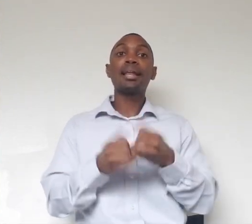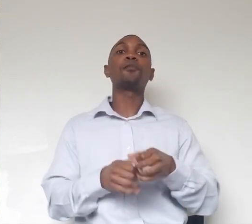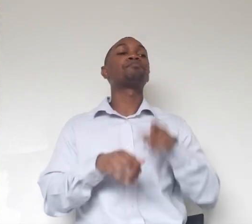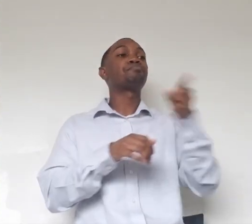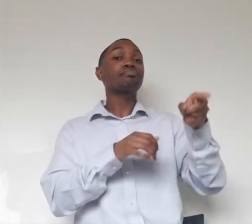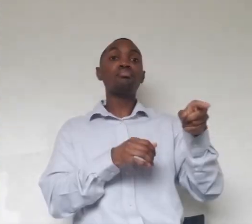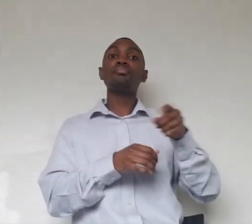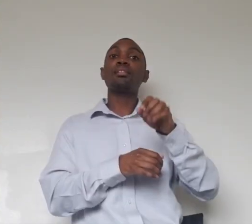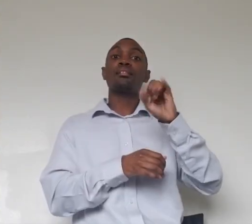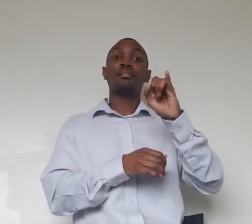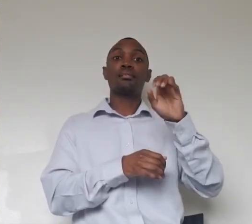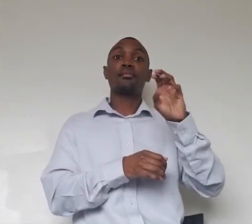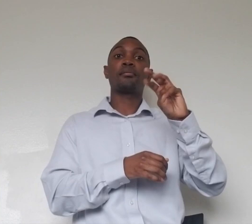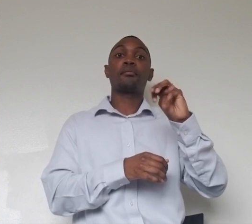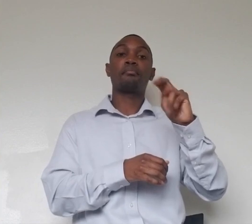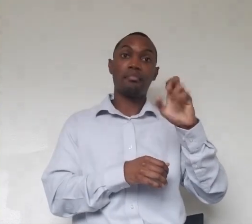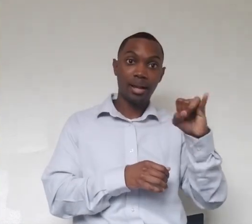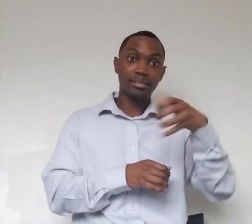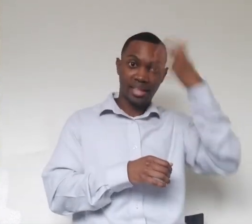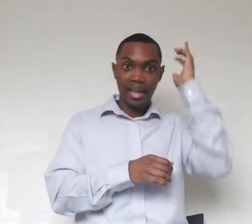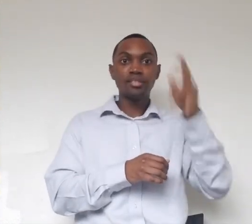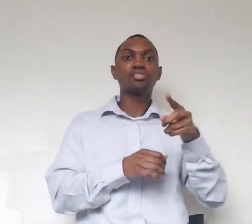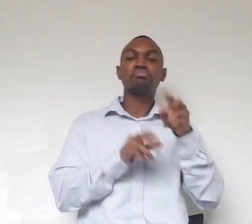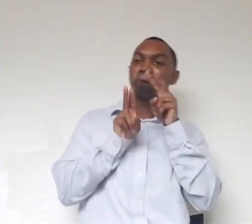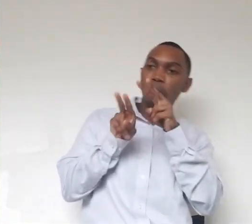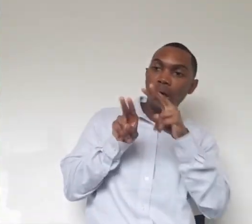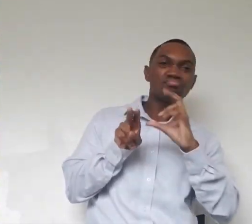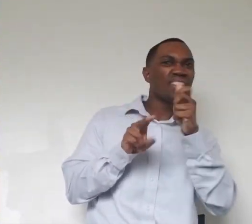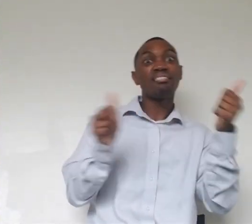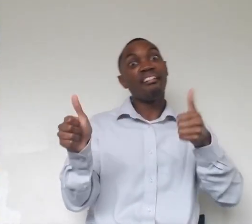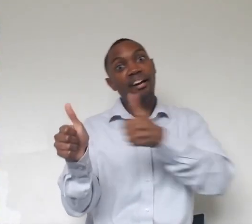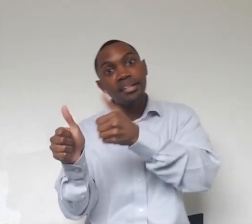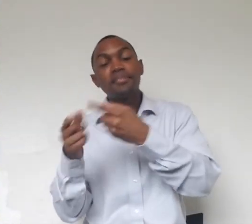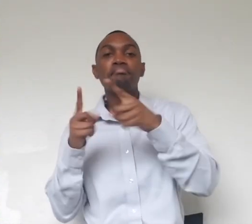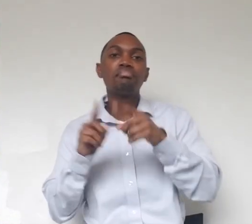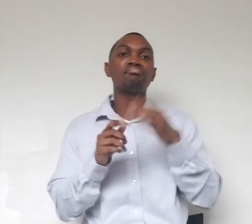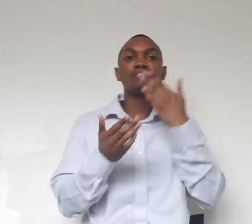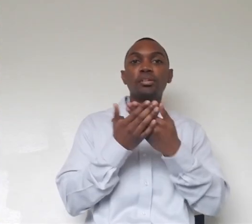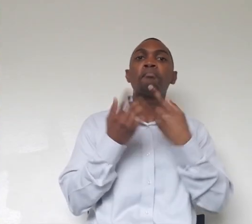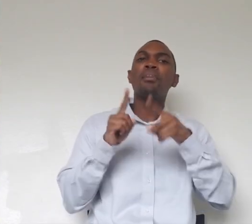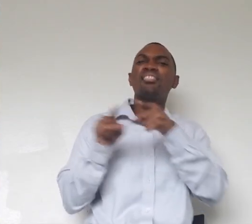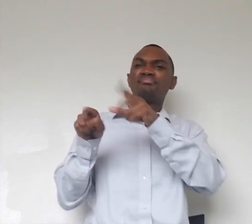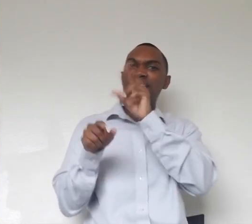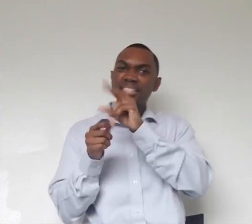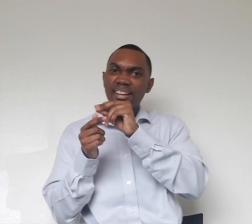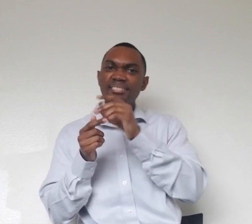but it doesn't seem like she cares to try to hunt them, so that's good. But she does get distracted a little bit by them, so if she loses focus,